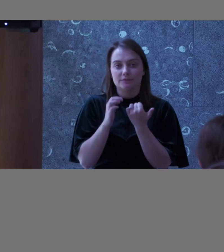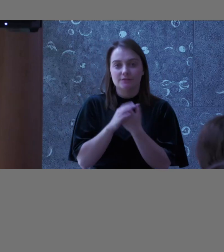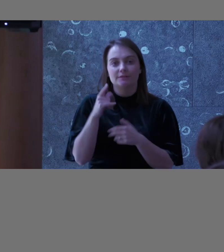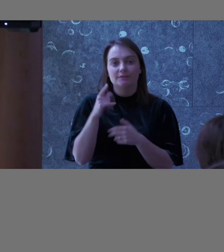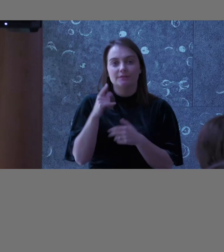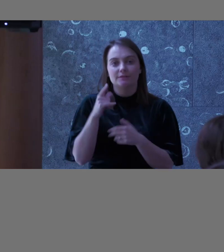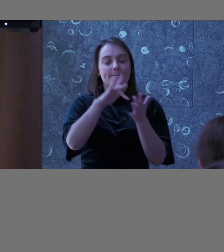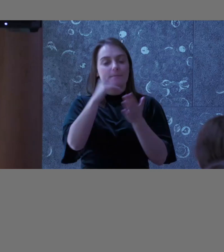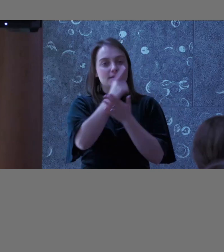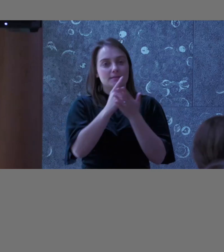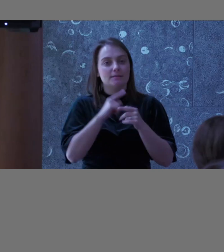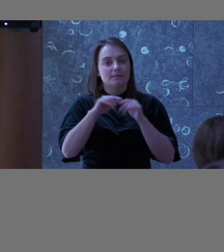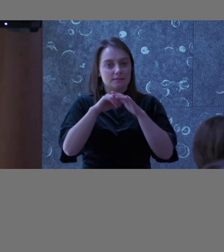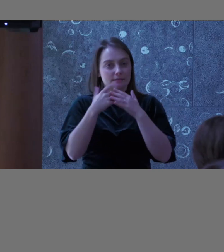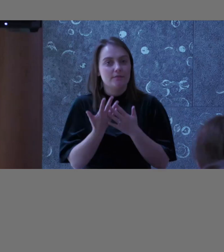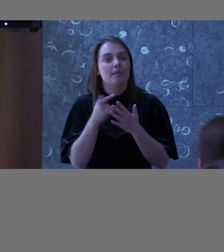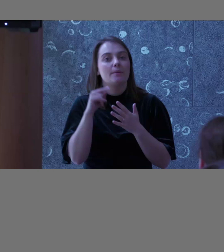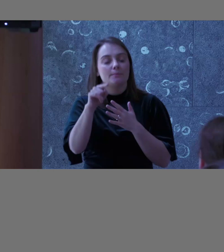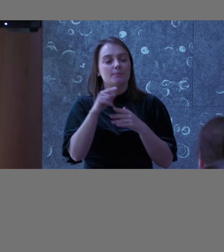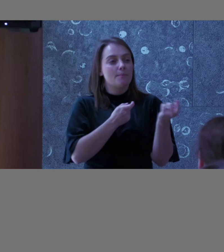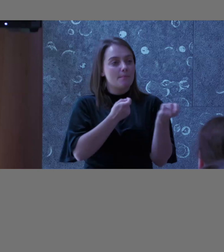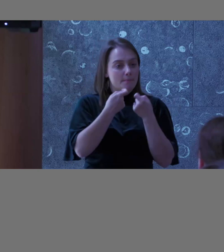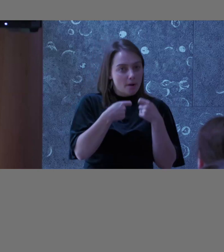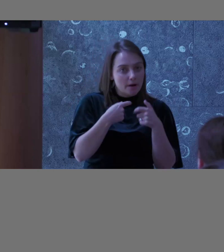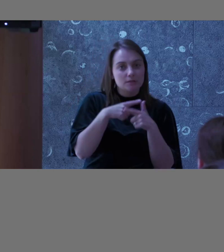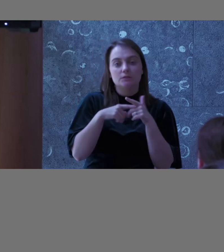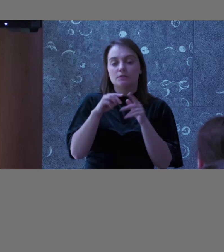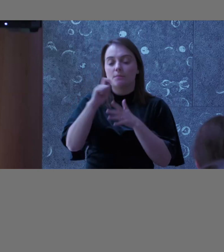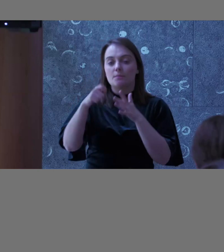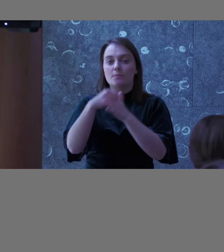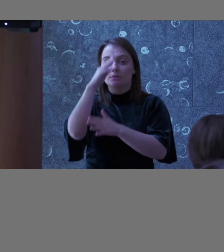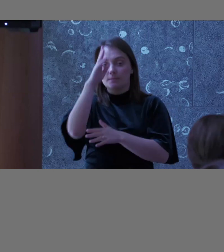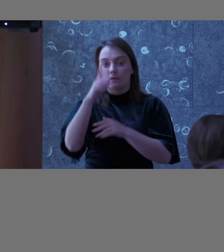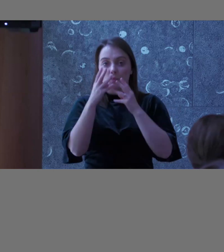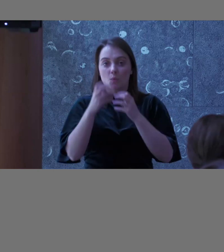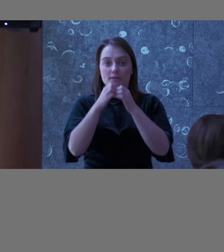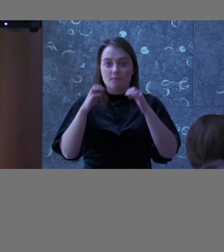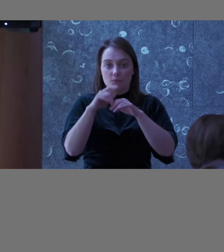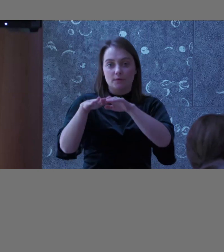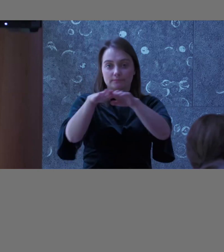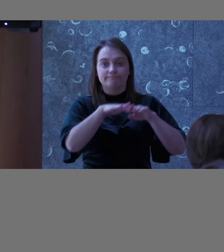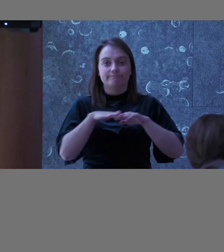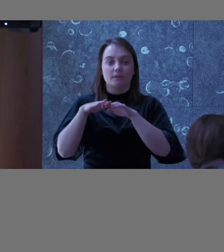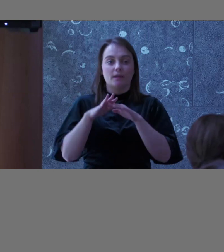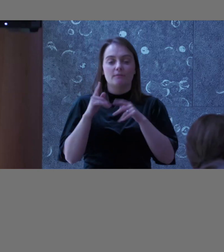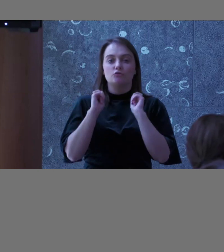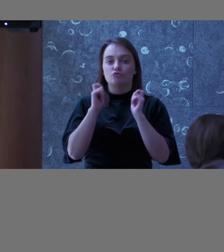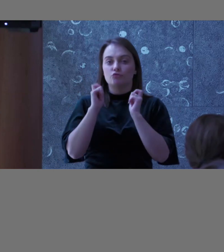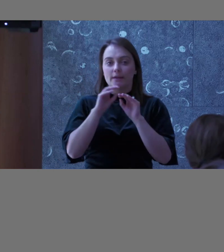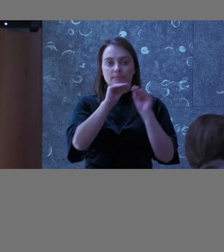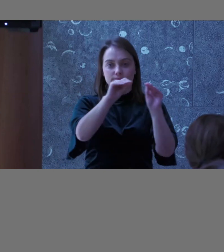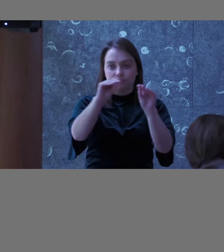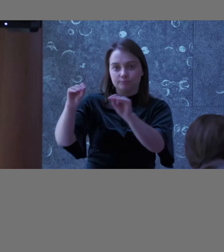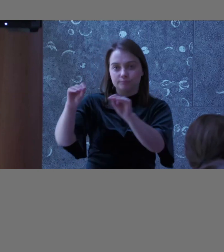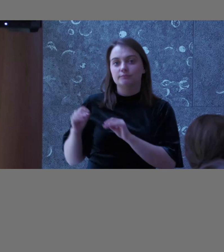developers, but even for marketing, project management, we want to educate everyone to like a minimum level of understanding, and that's where the culture kind of